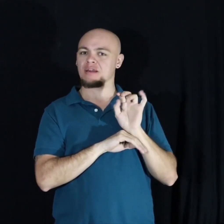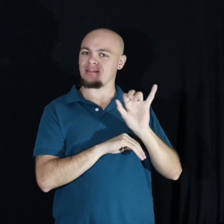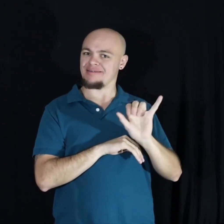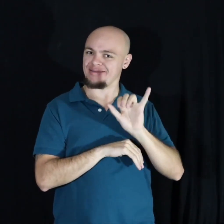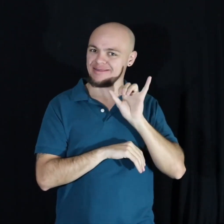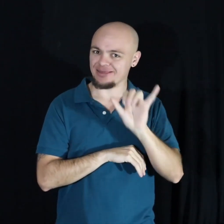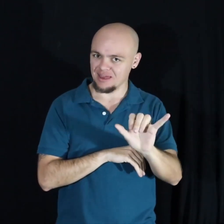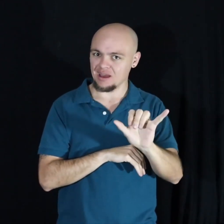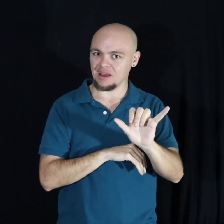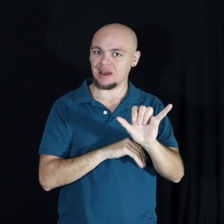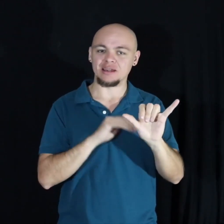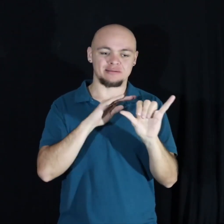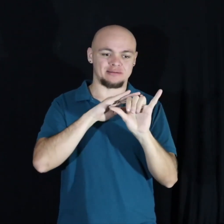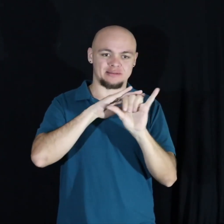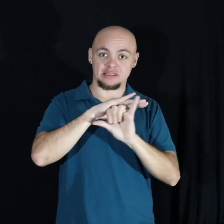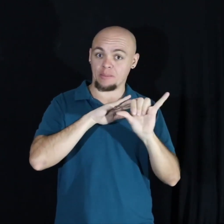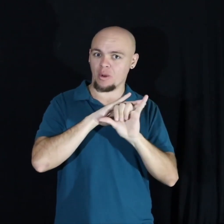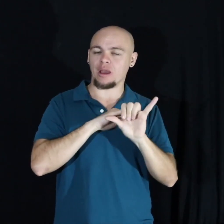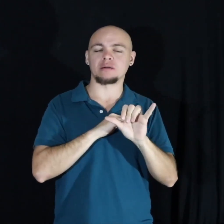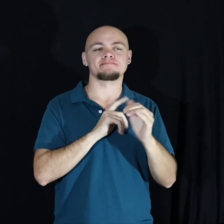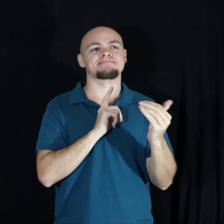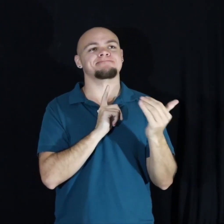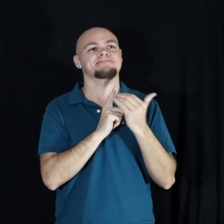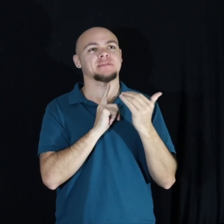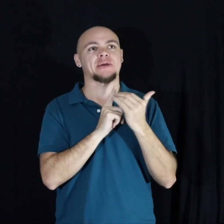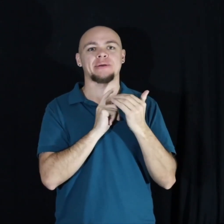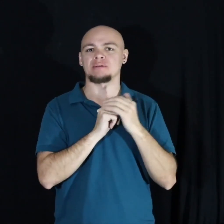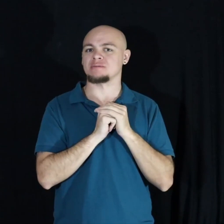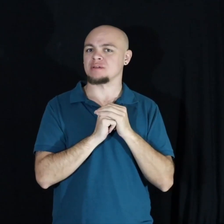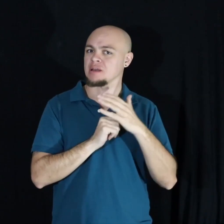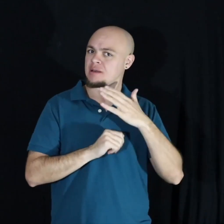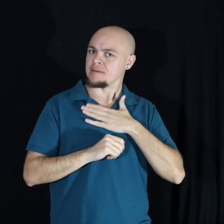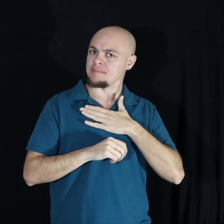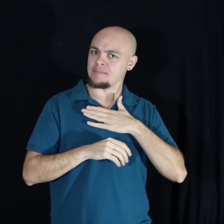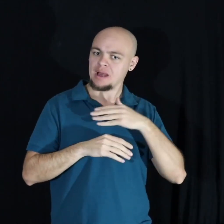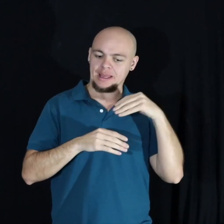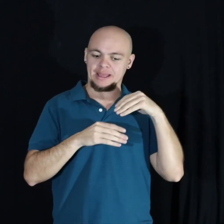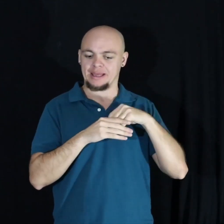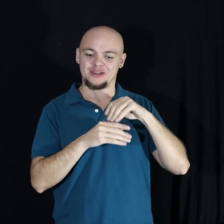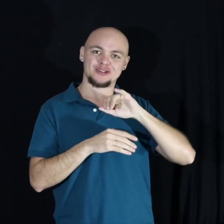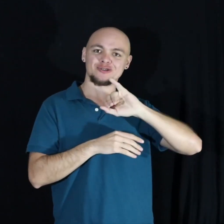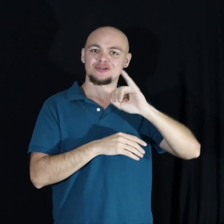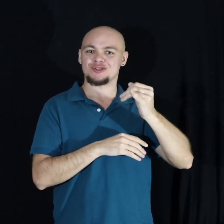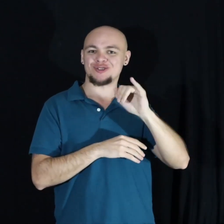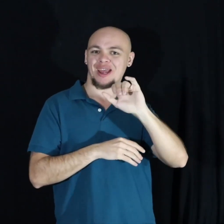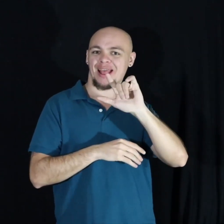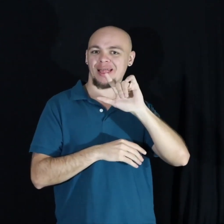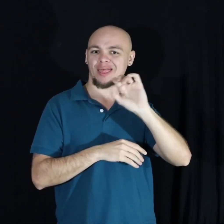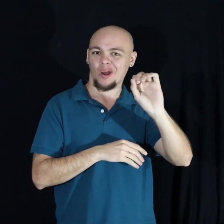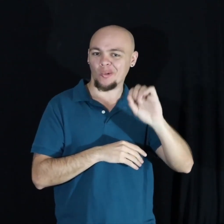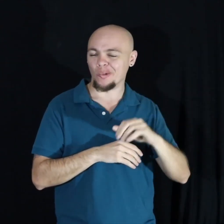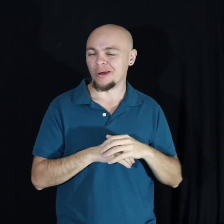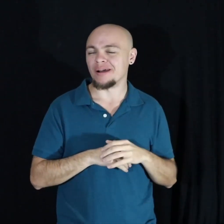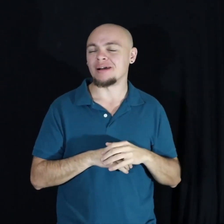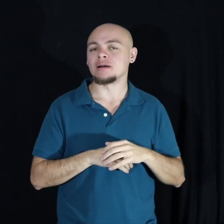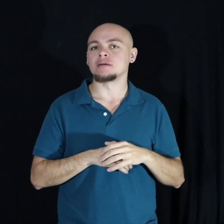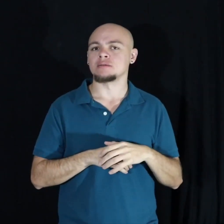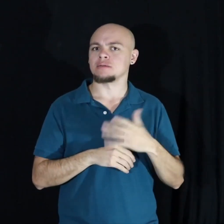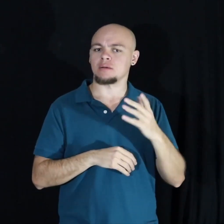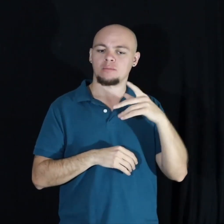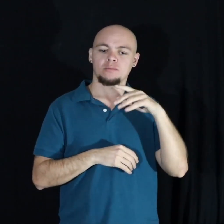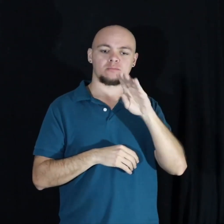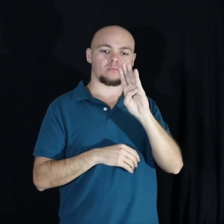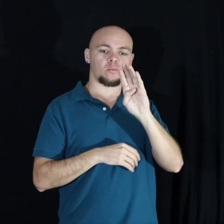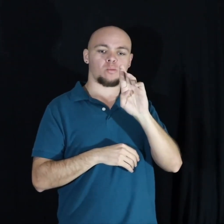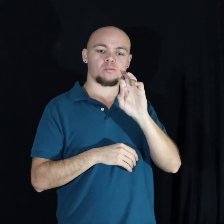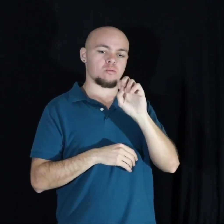That subway station reminds me, you know, to channel my inner J-Lo. The attitude of a Bronx girl just comes